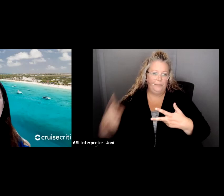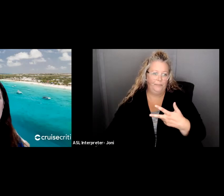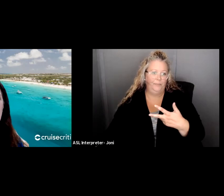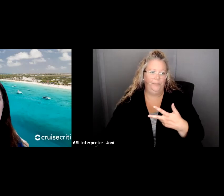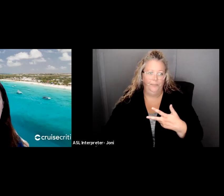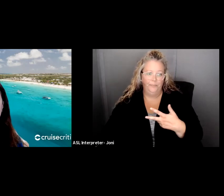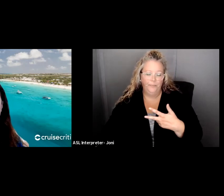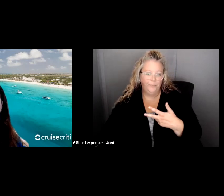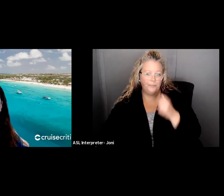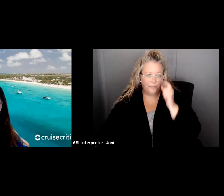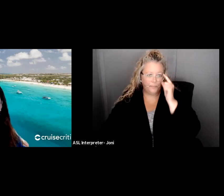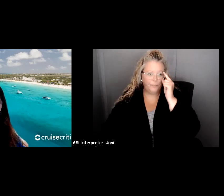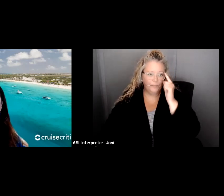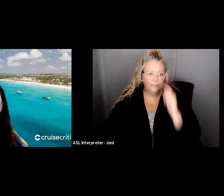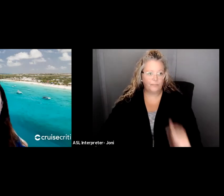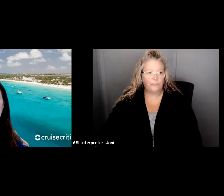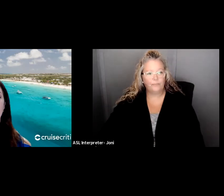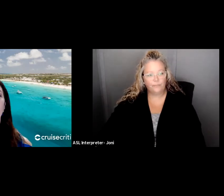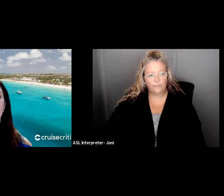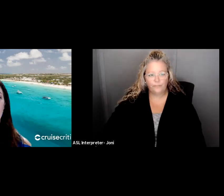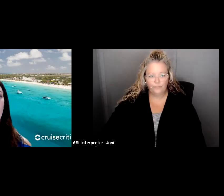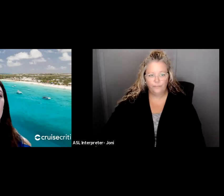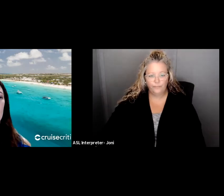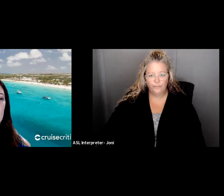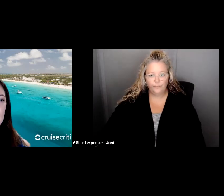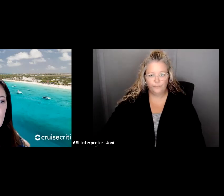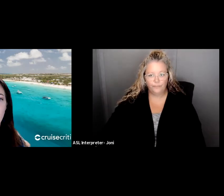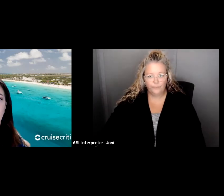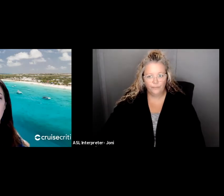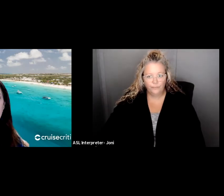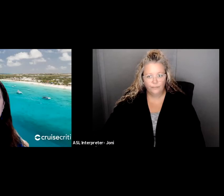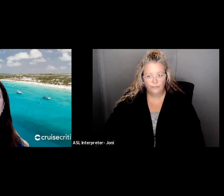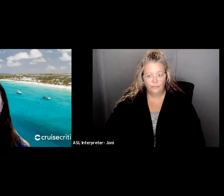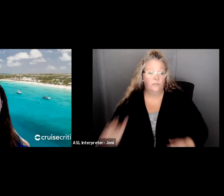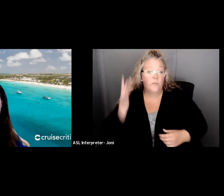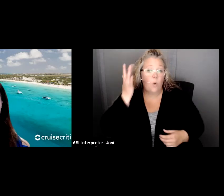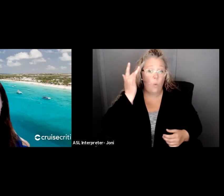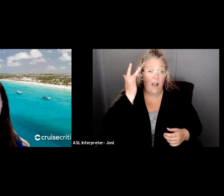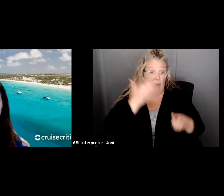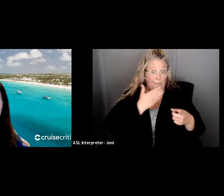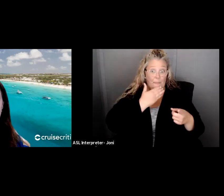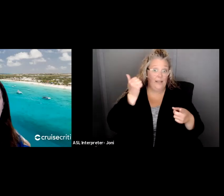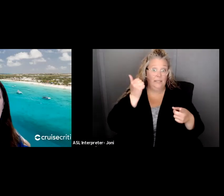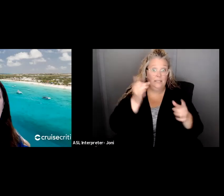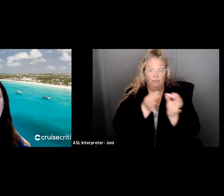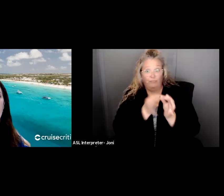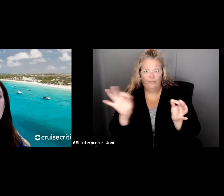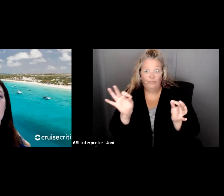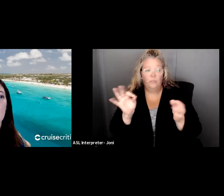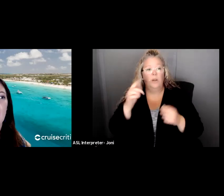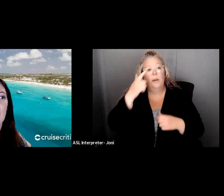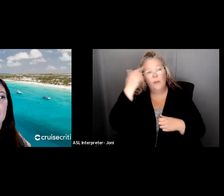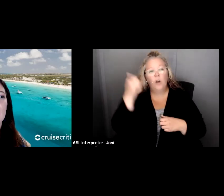is you're saying, I'm going to, this is what I'm going to do. I'm going to establish this. And